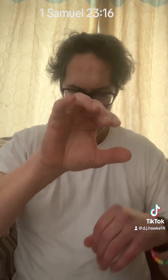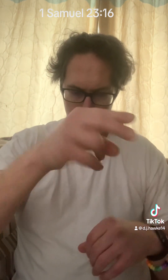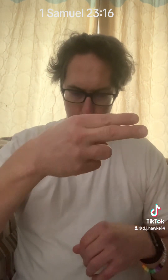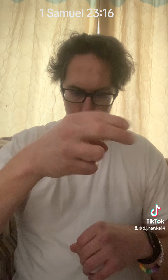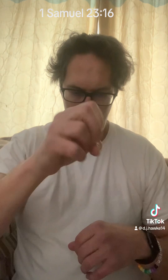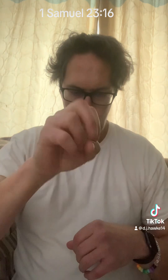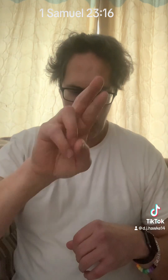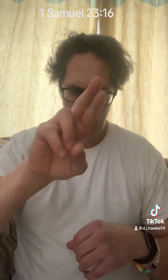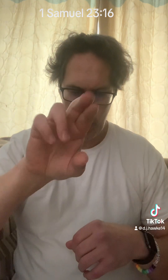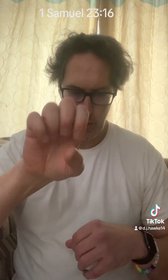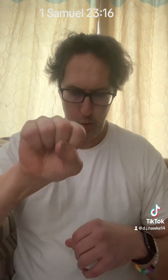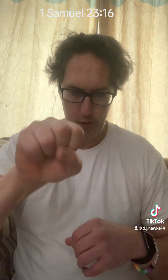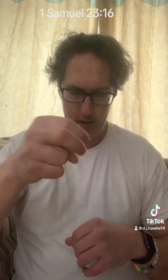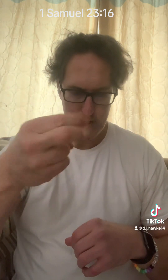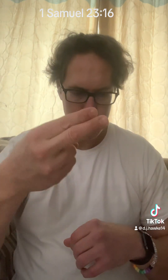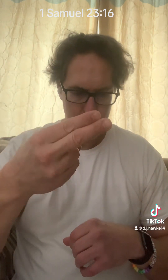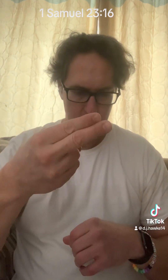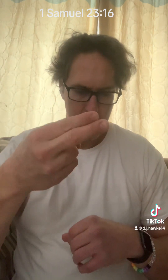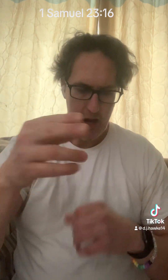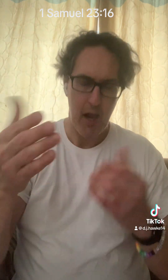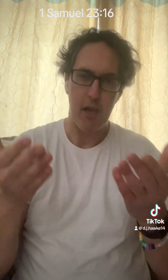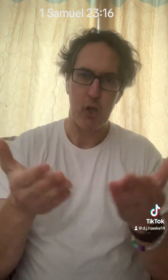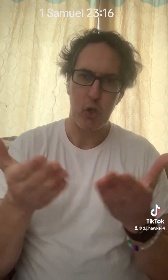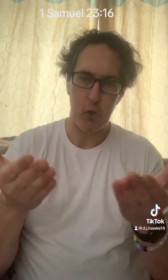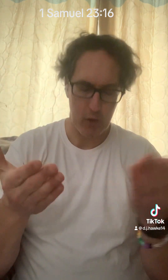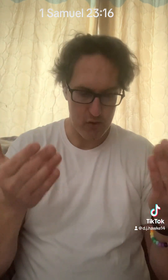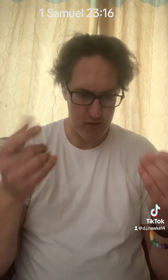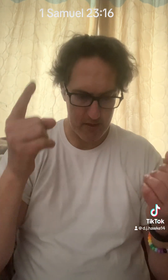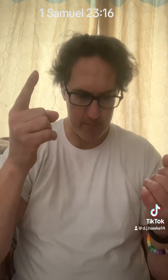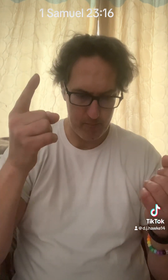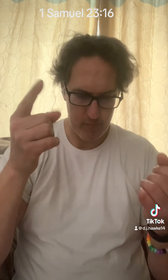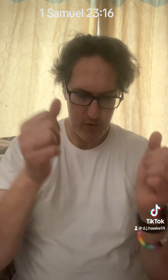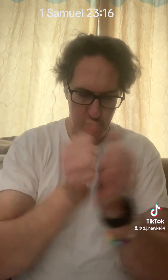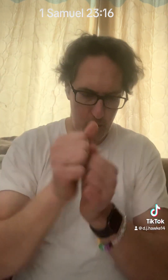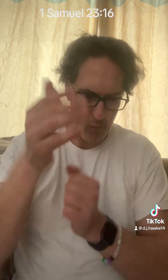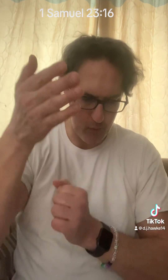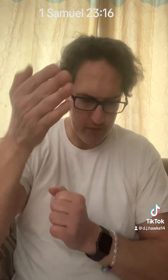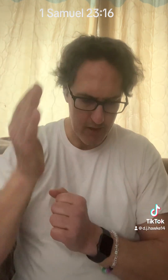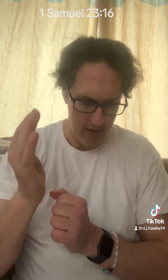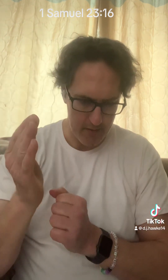Horesh and encouraged him with God. Now,